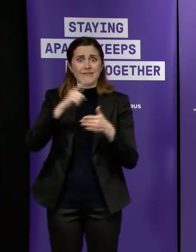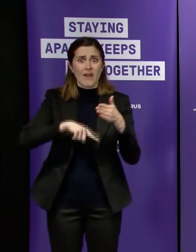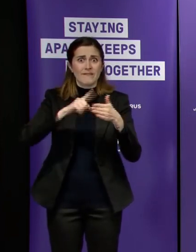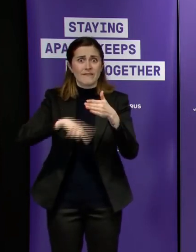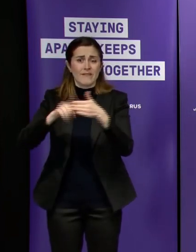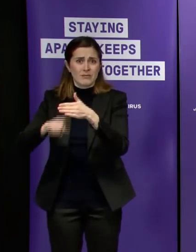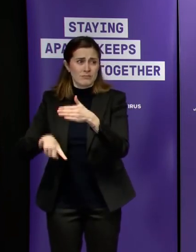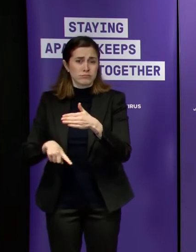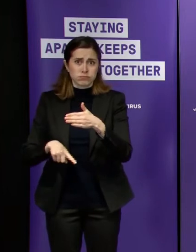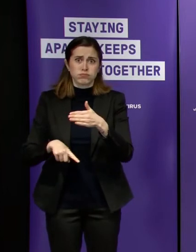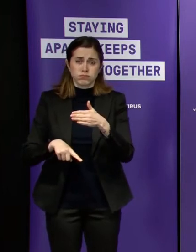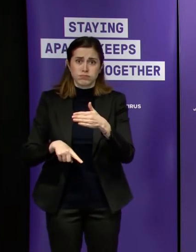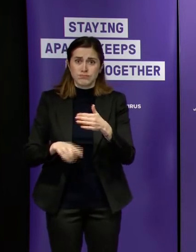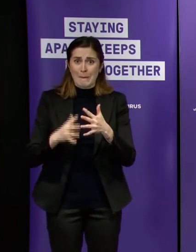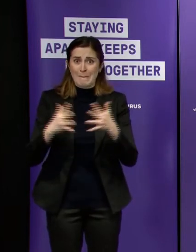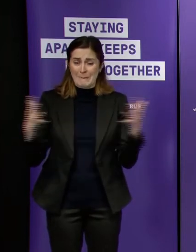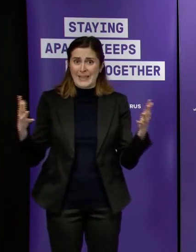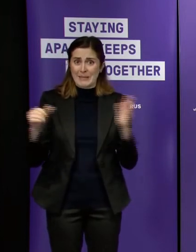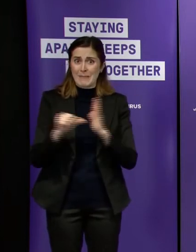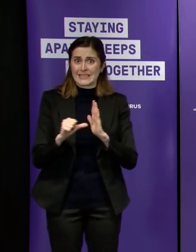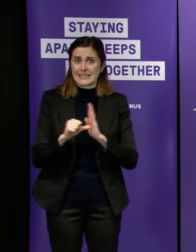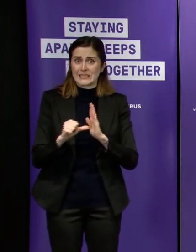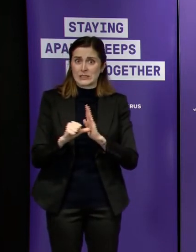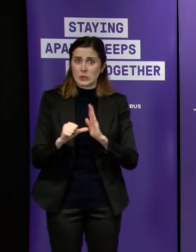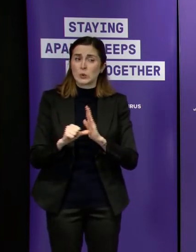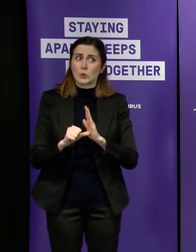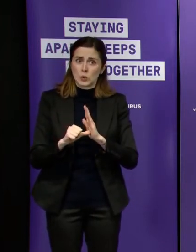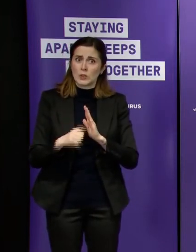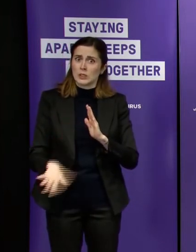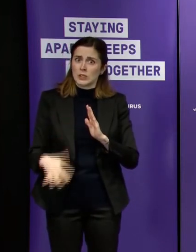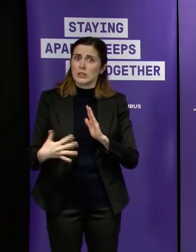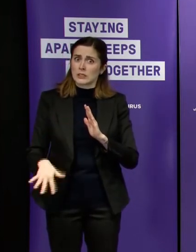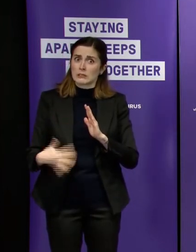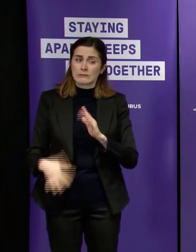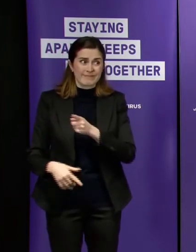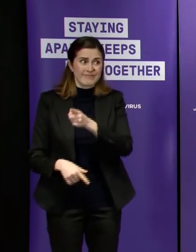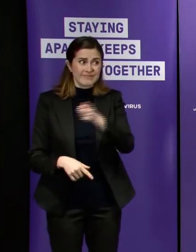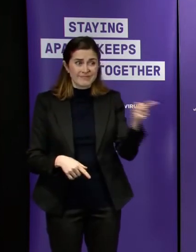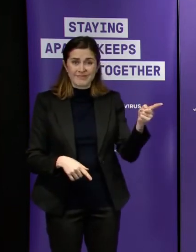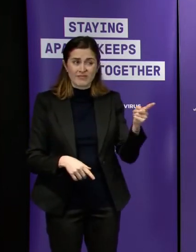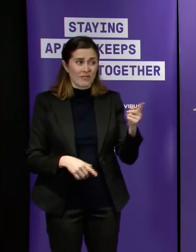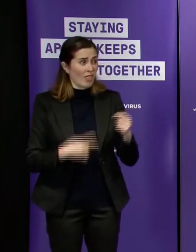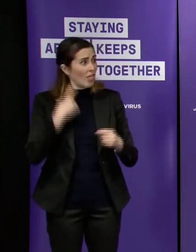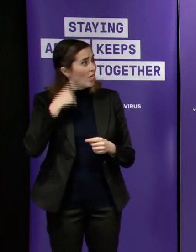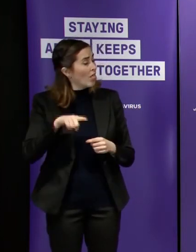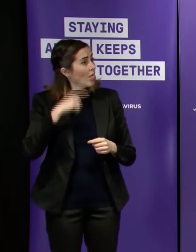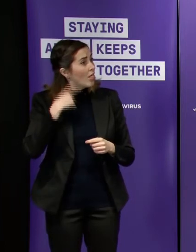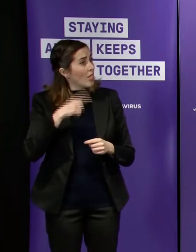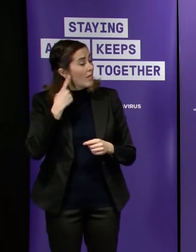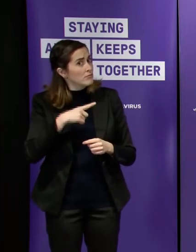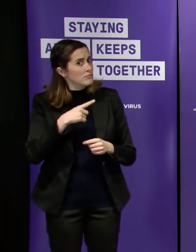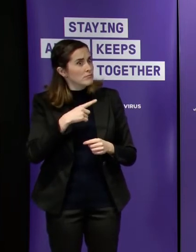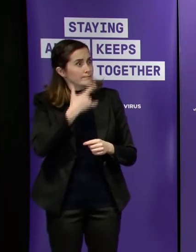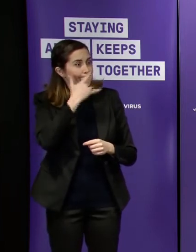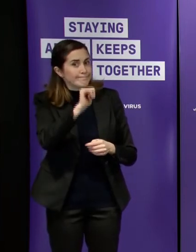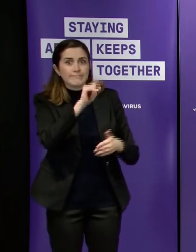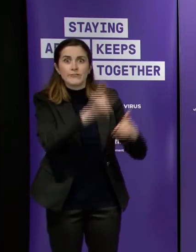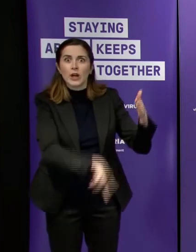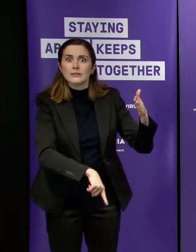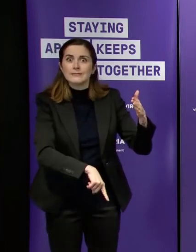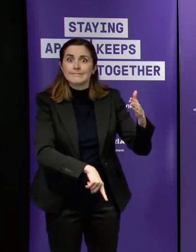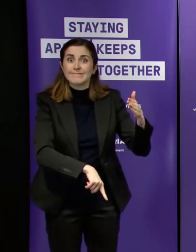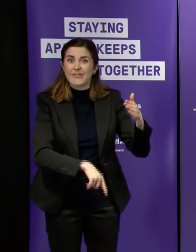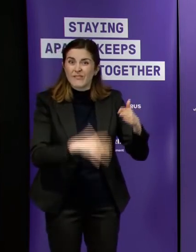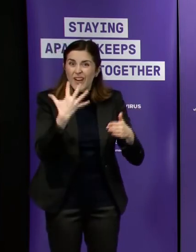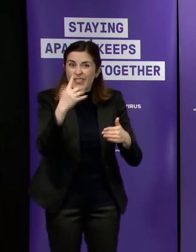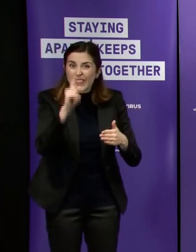a significant number so you know we have from time to time seen people make really poor choices uh i've called that out where i thought that was